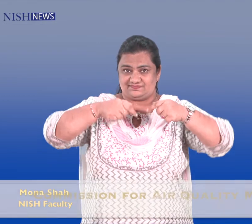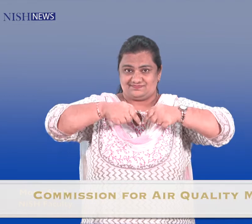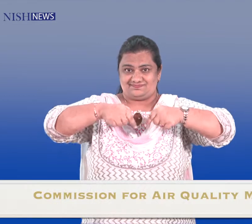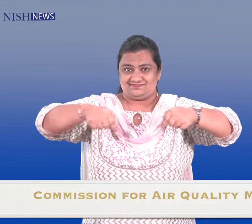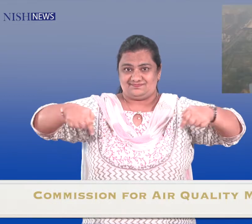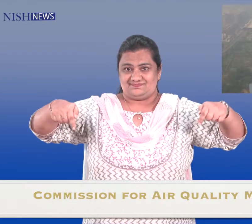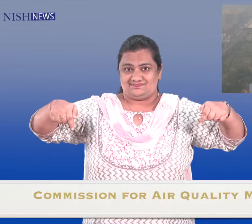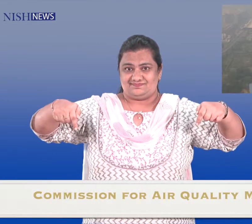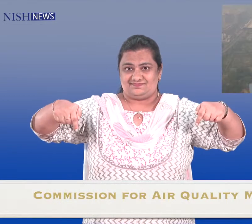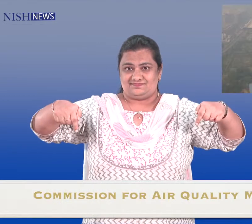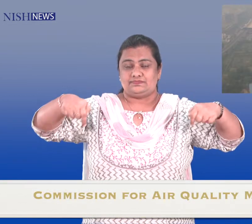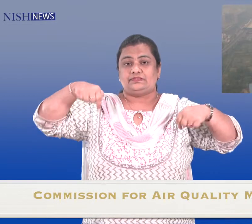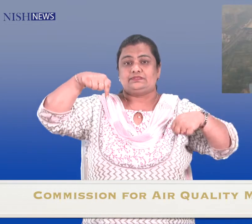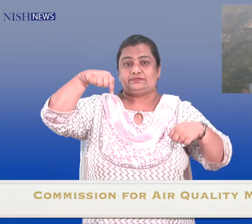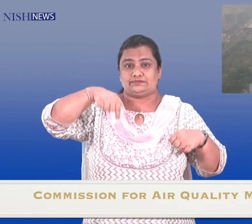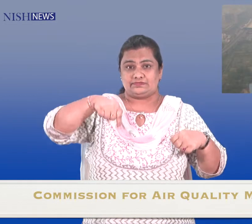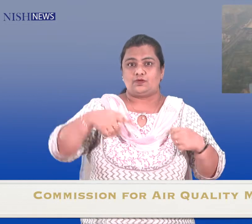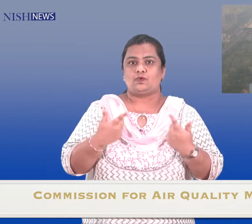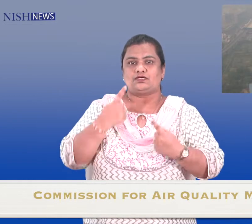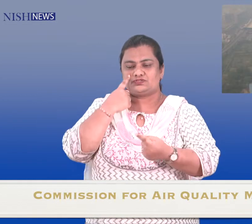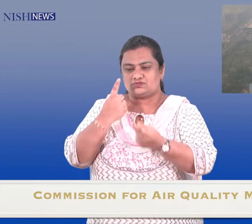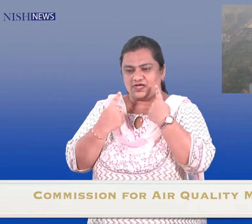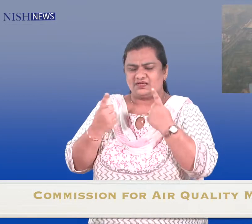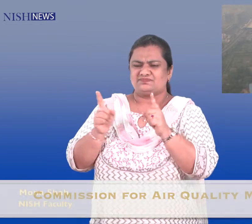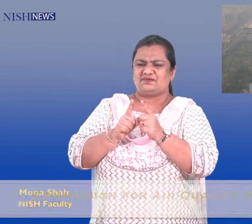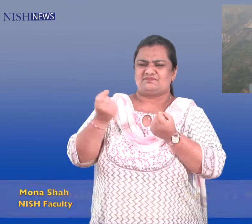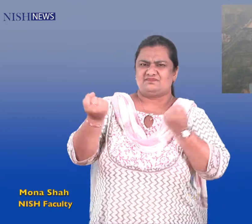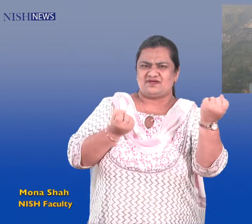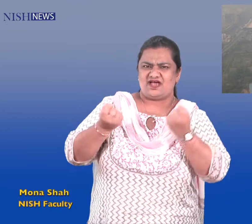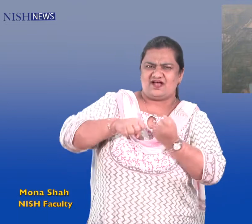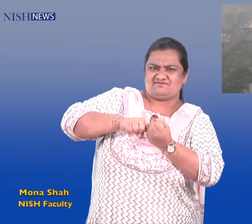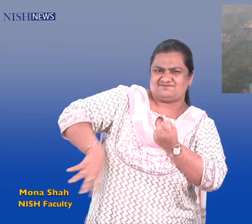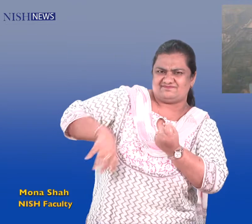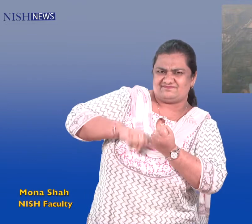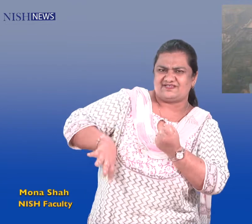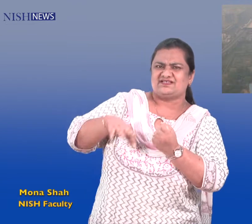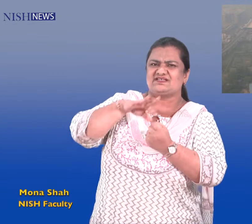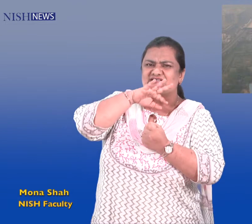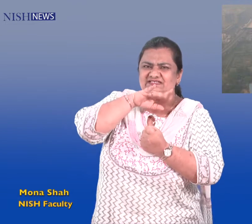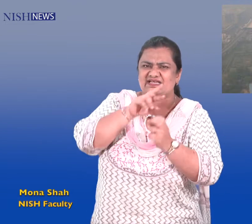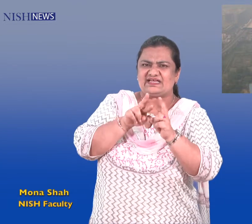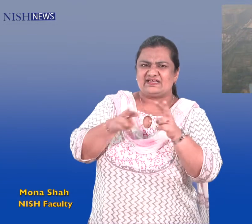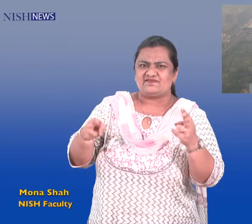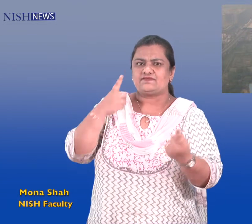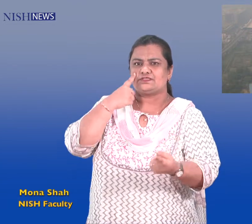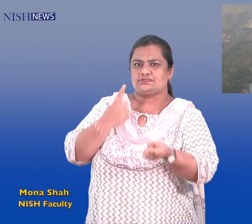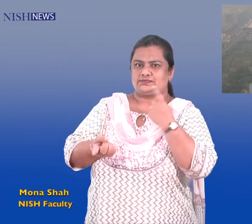directed that all schools in Delhi national capital region will be shut and the entry of trucks into the region except